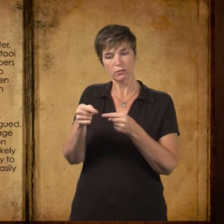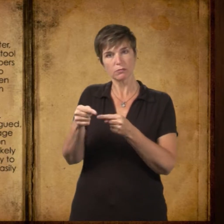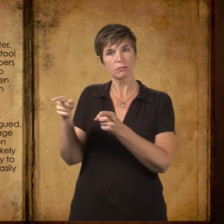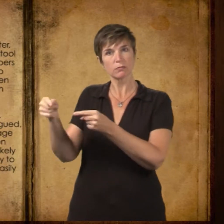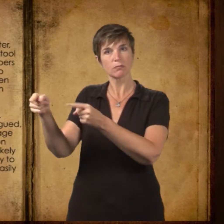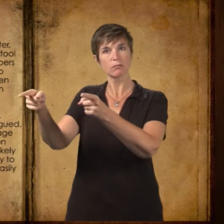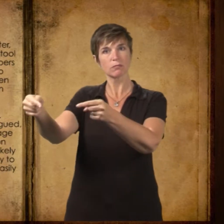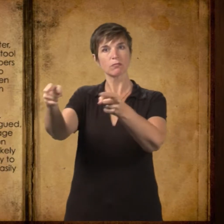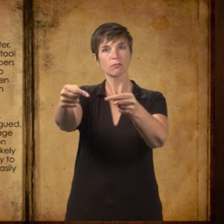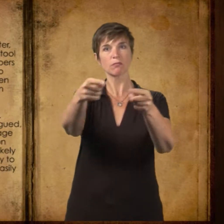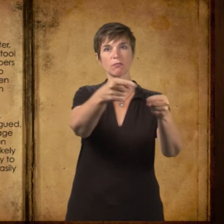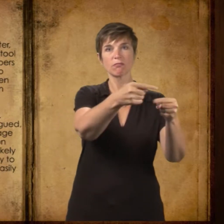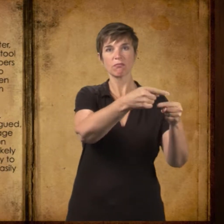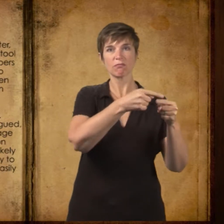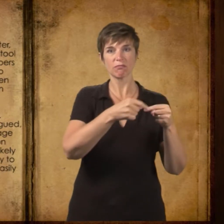that had been used for generations.